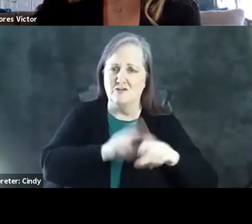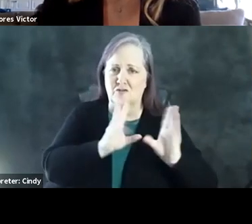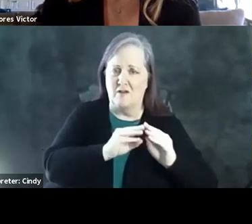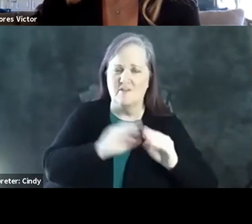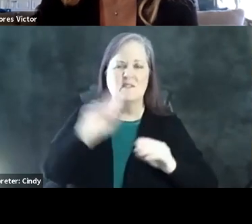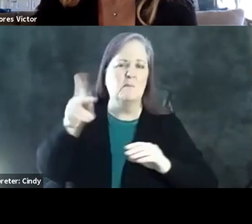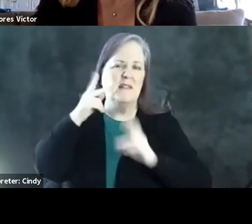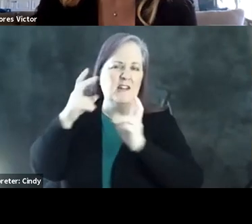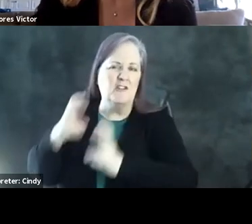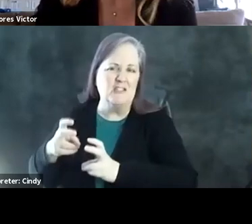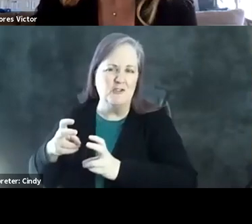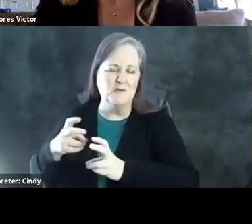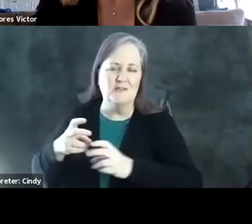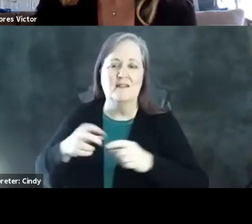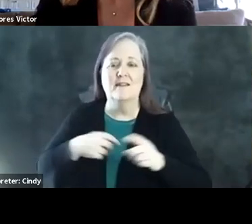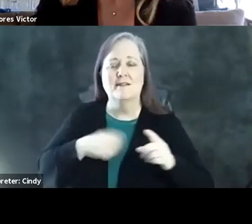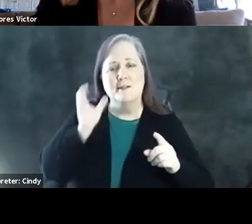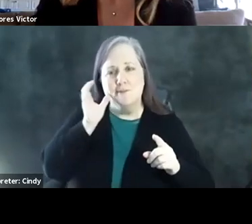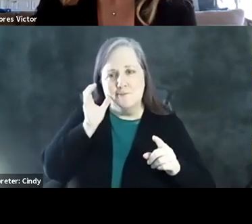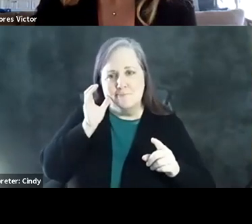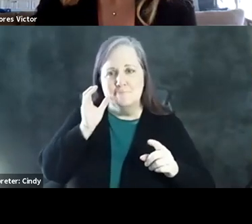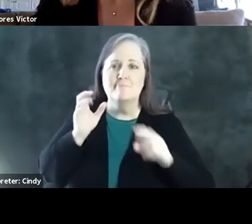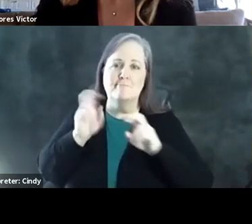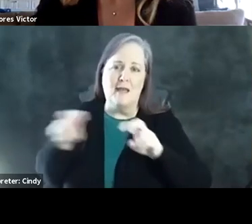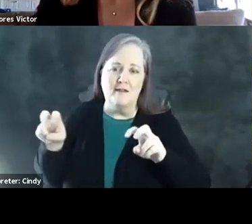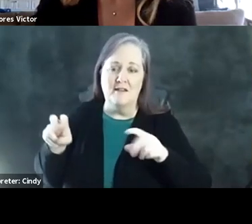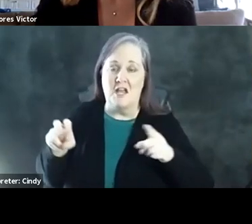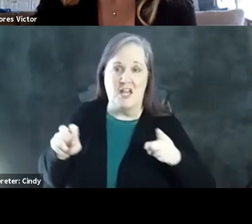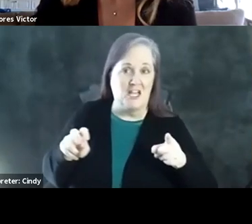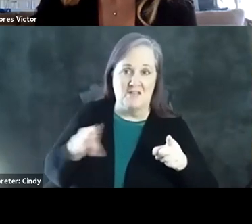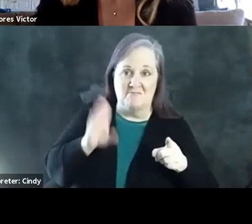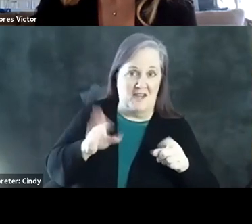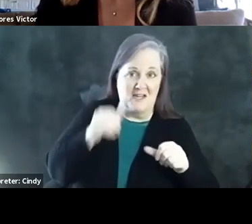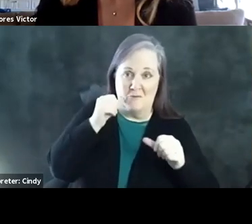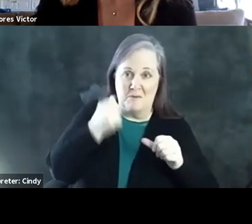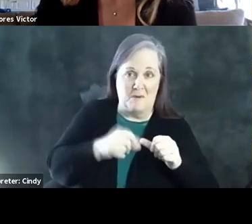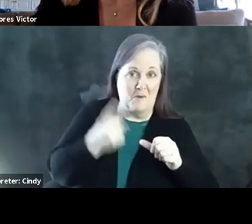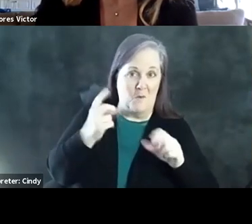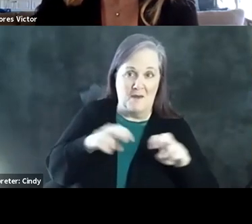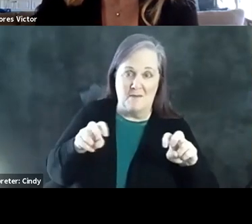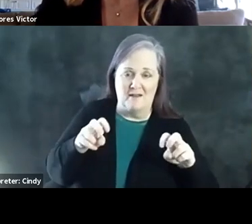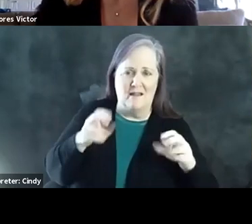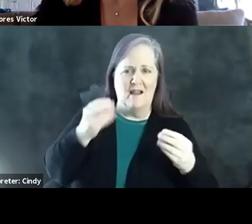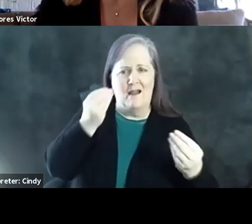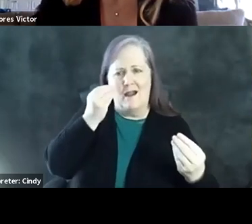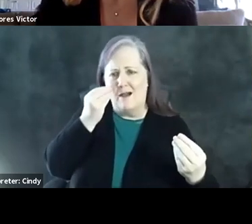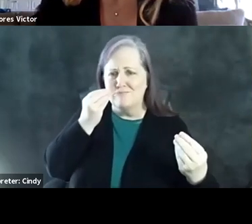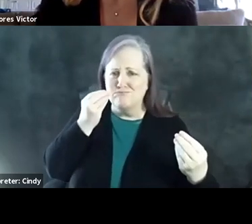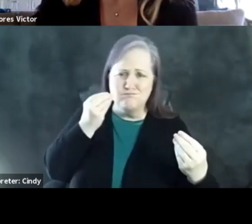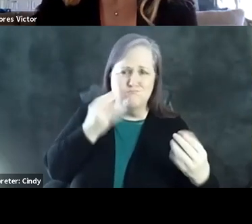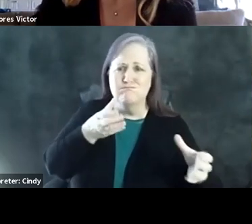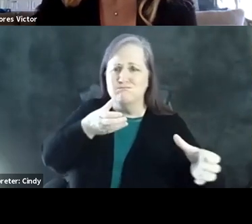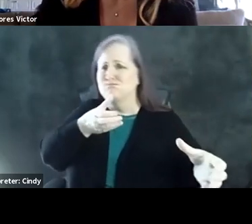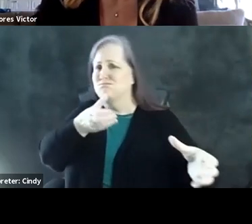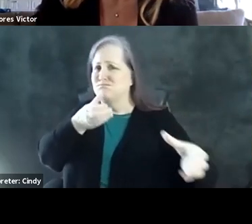of this sort and listened to a number of panels. I don't remember a single panel that informed as well and as clearly as this